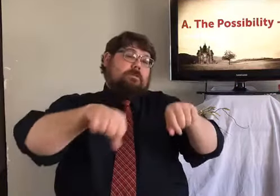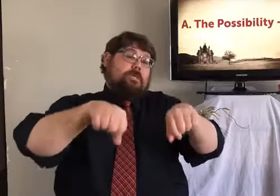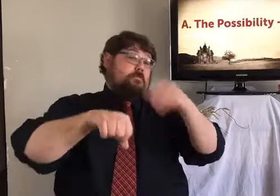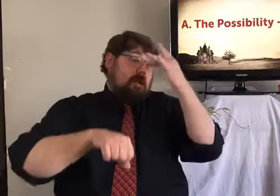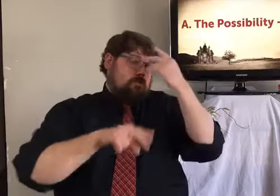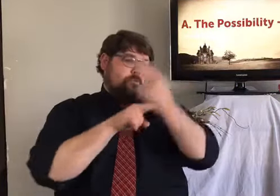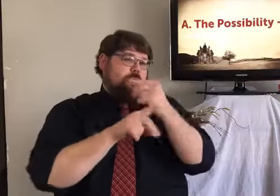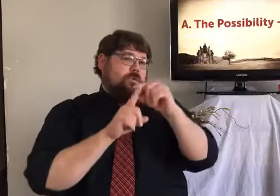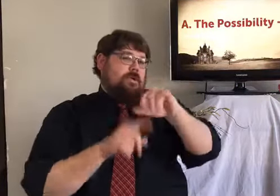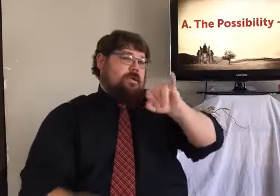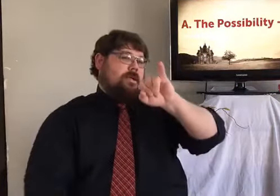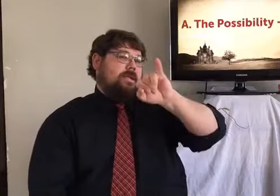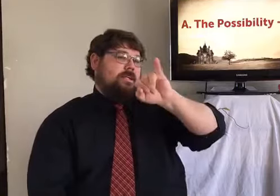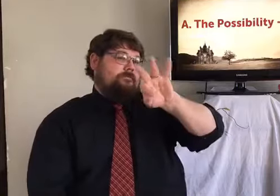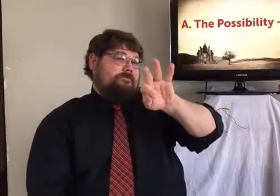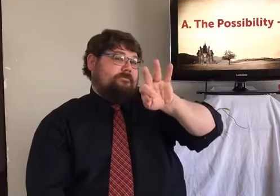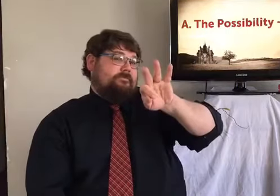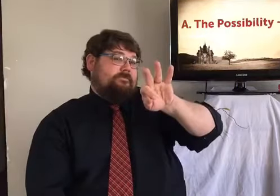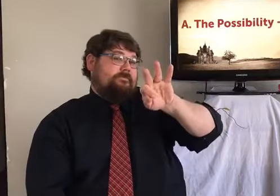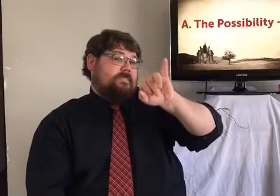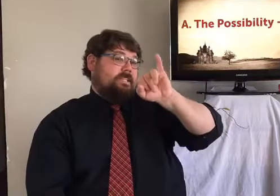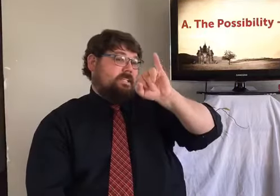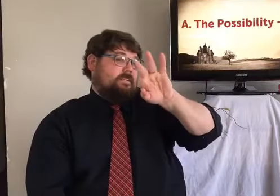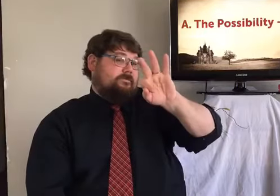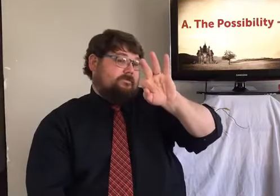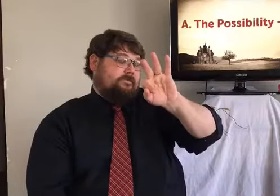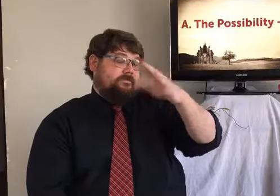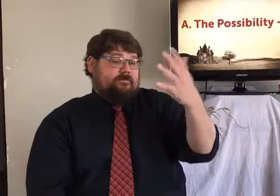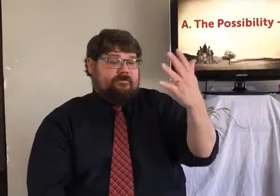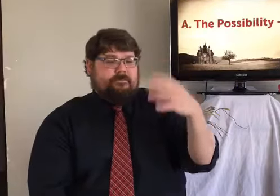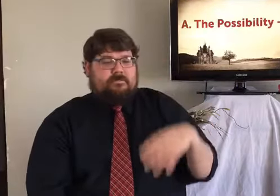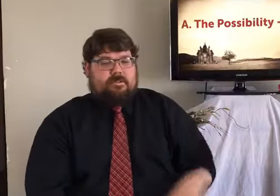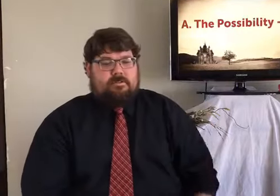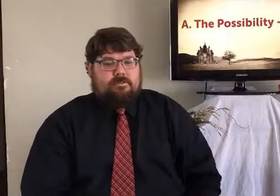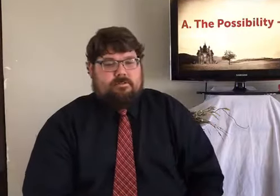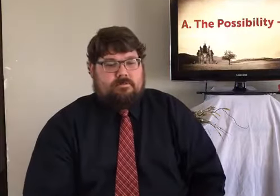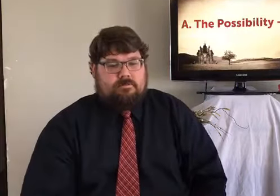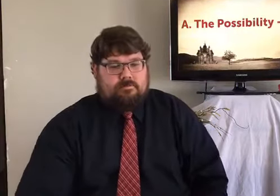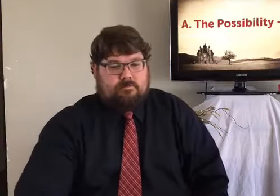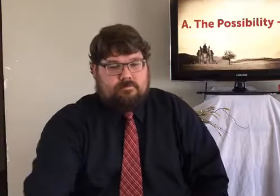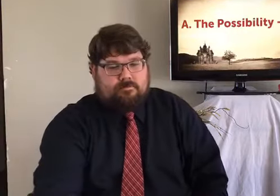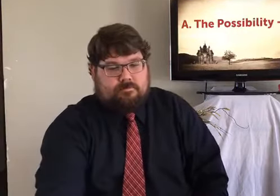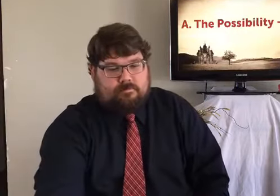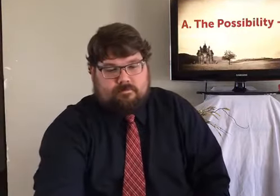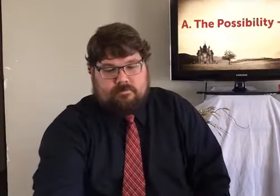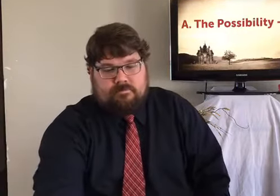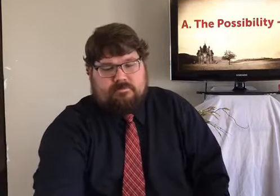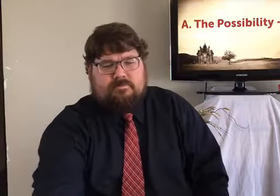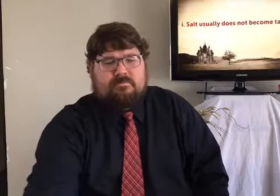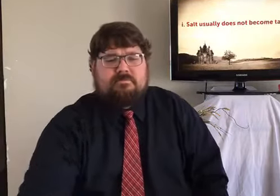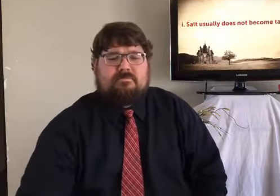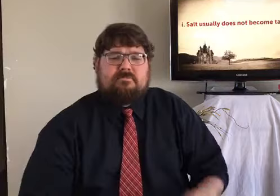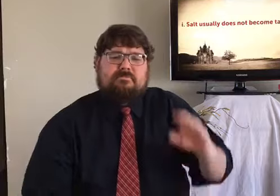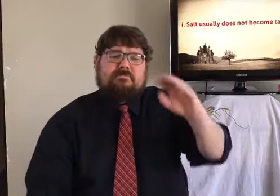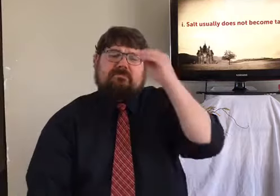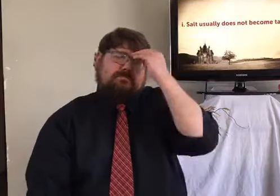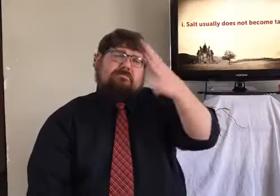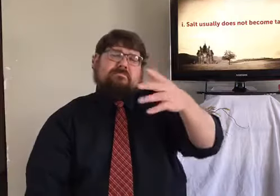Again, Jesus was using the idea of this being a possibility. He said, if salt loses